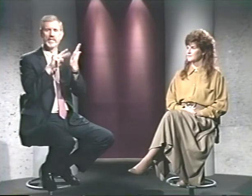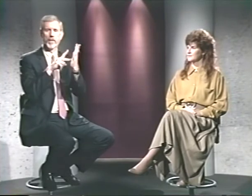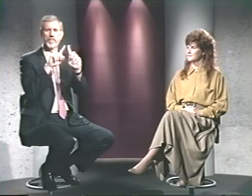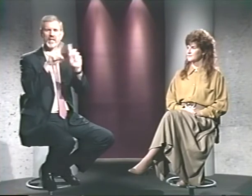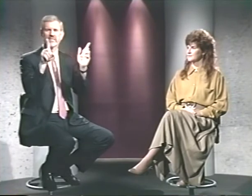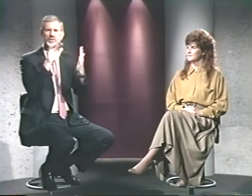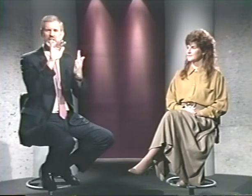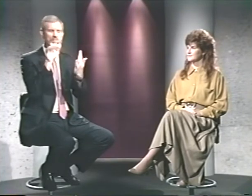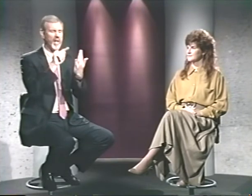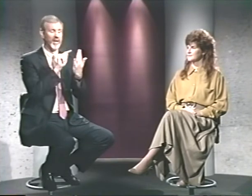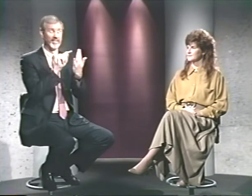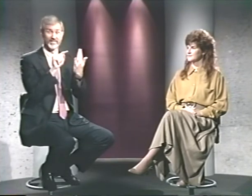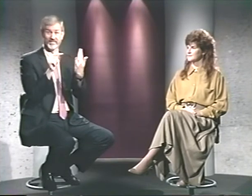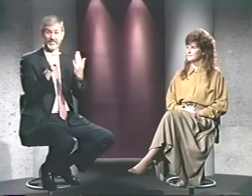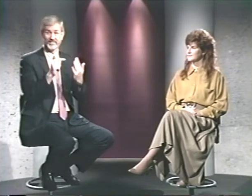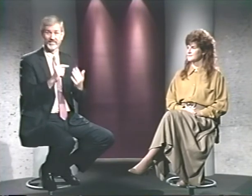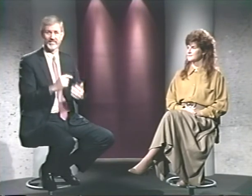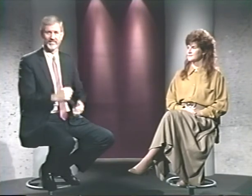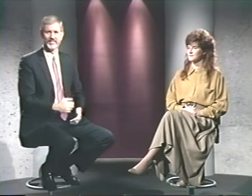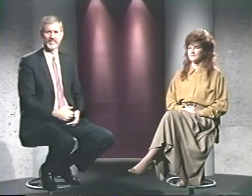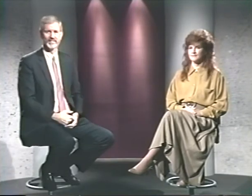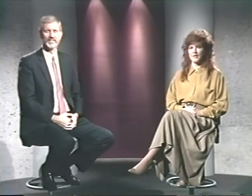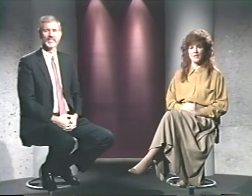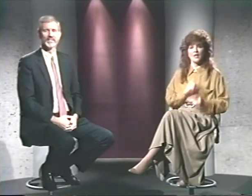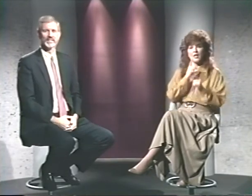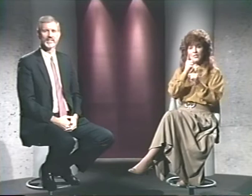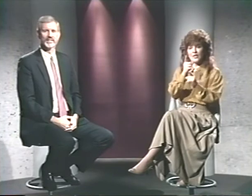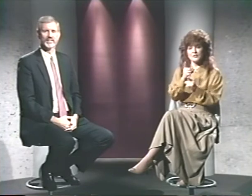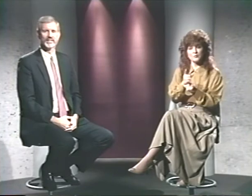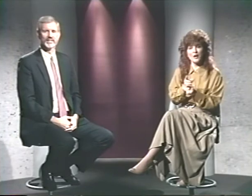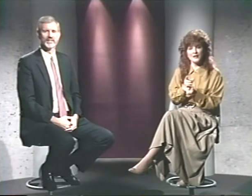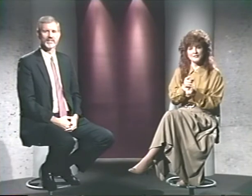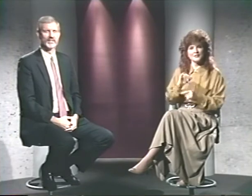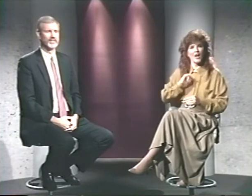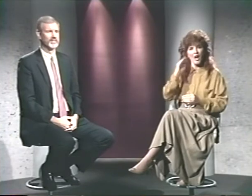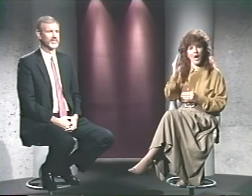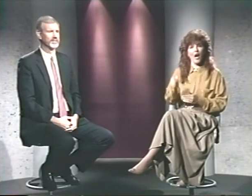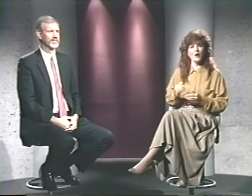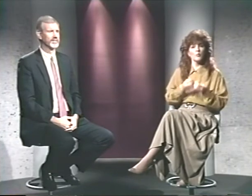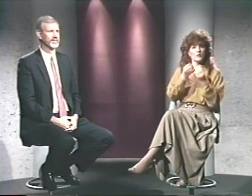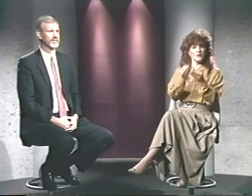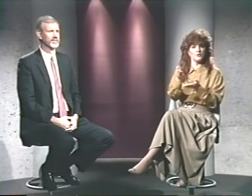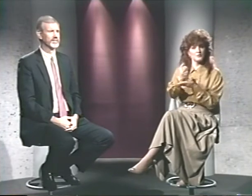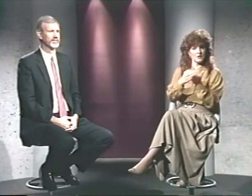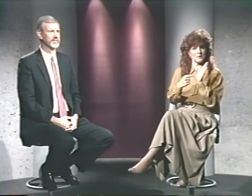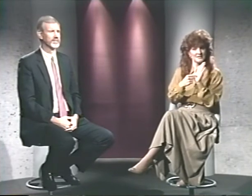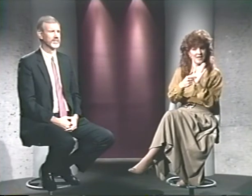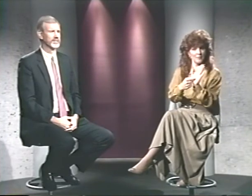the same meaning yet spelled differently. That's right. I will give you some examples.